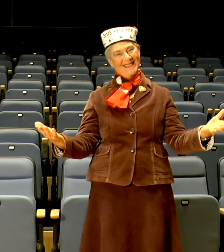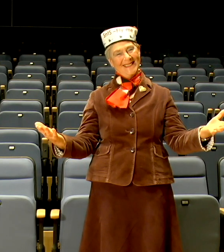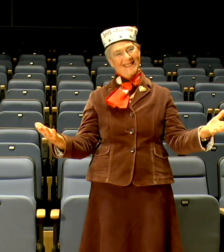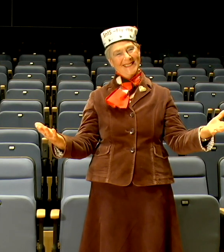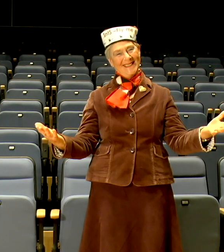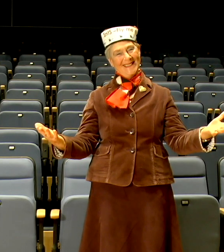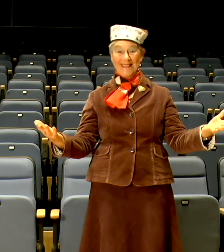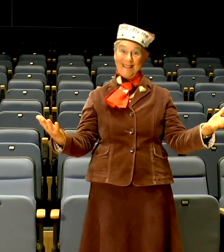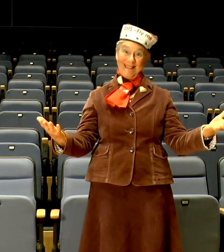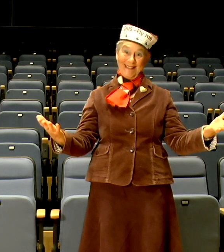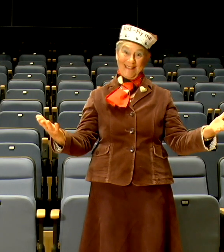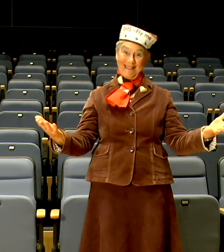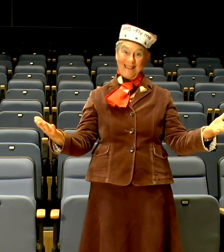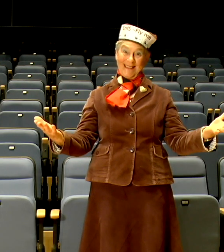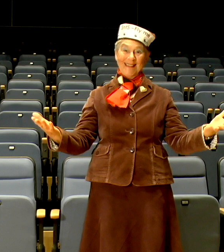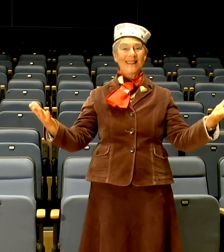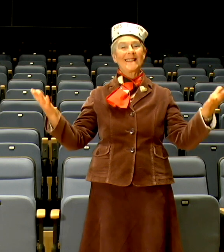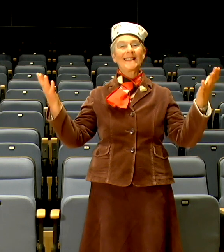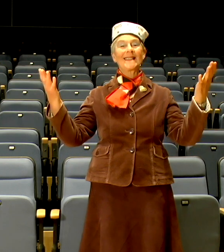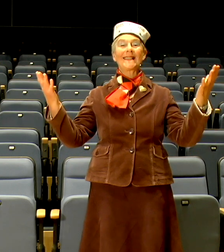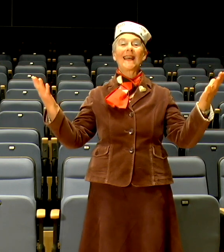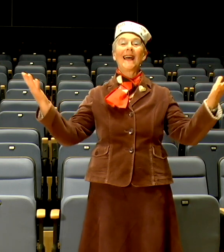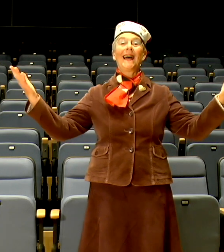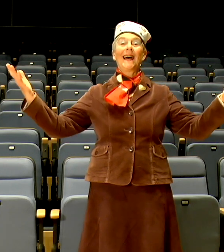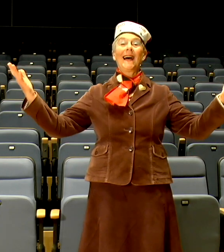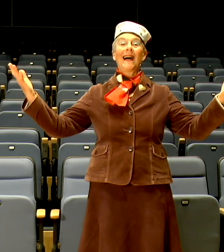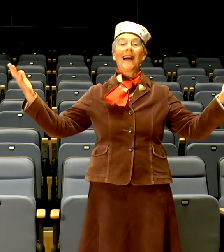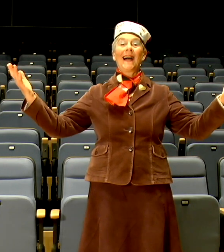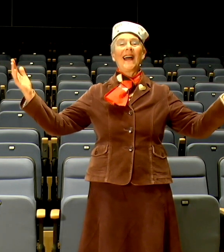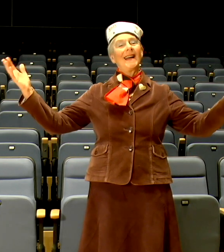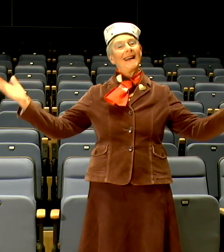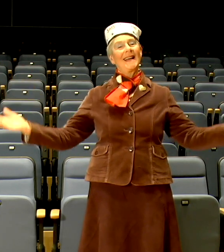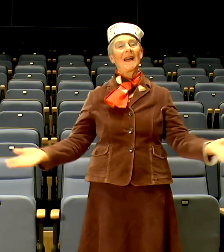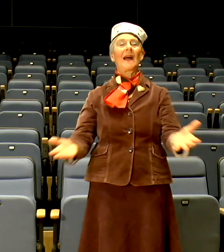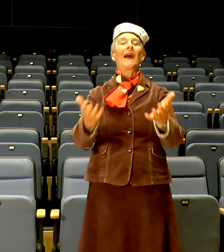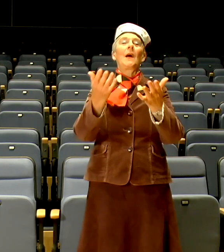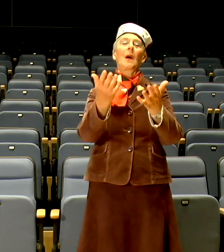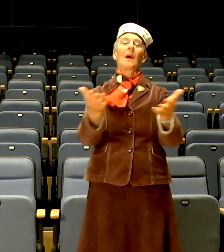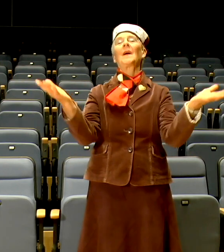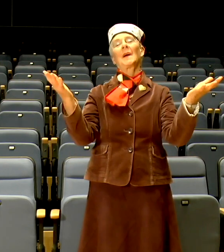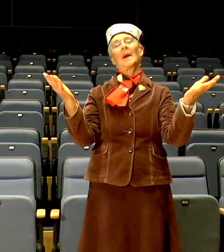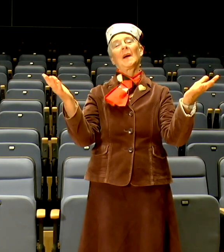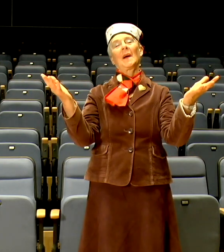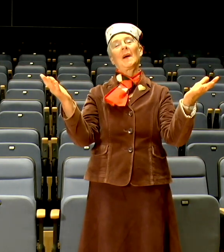us at Screen Next to Sea. And now sit back and enjoy the film.